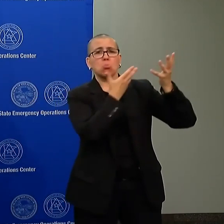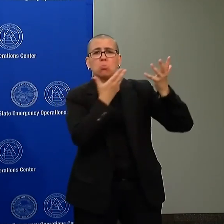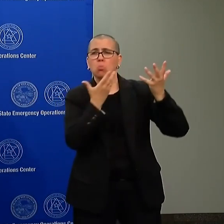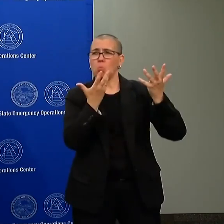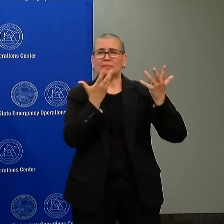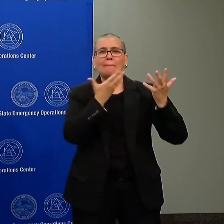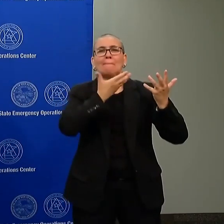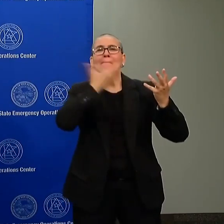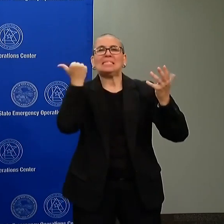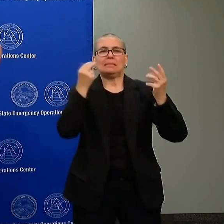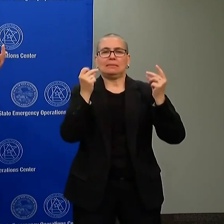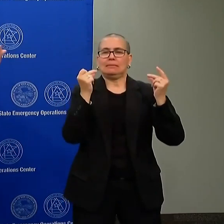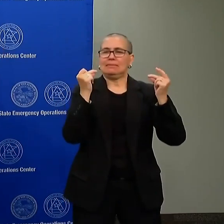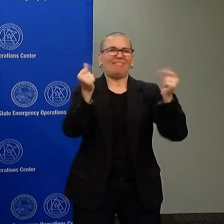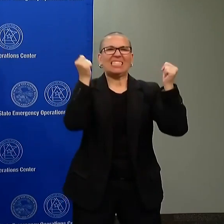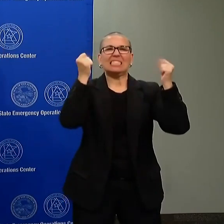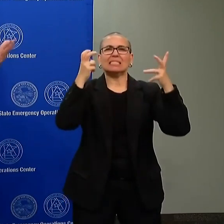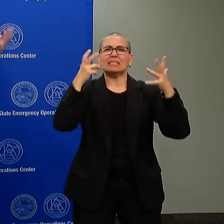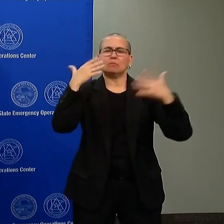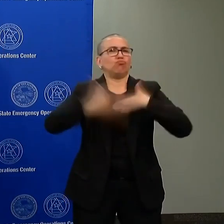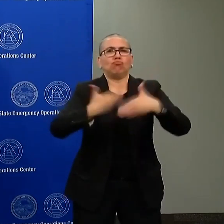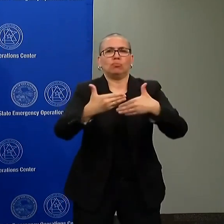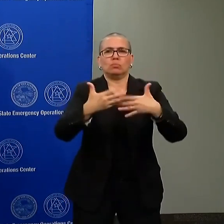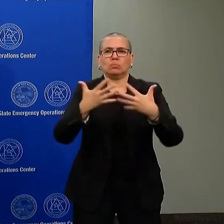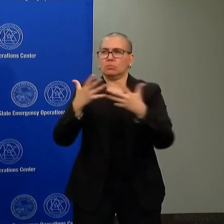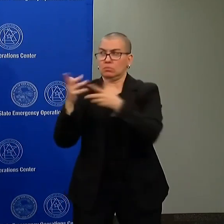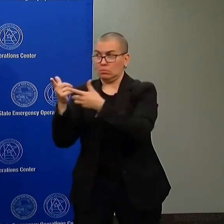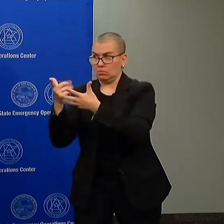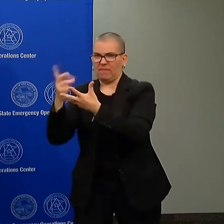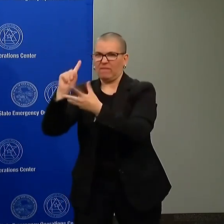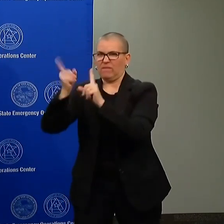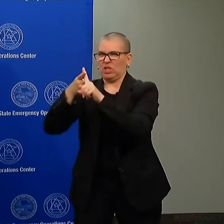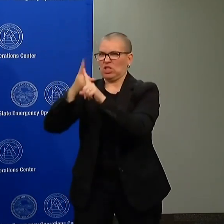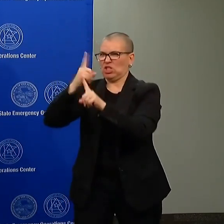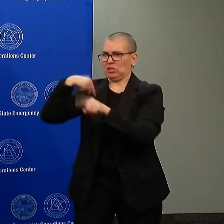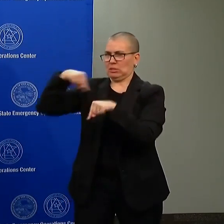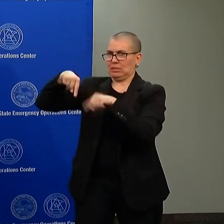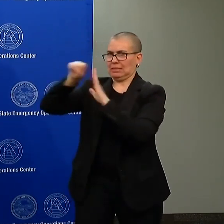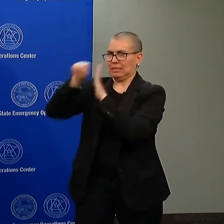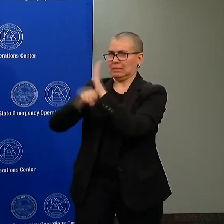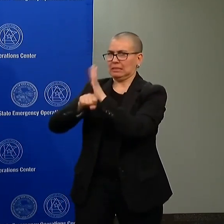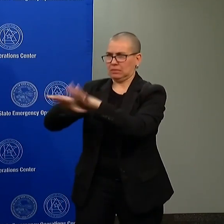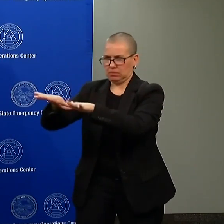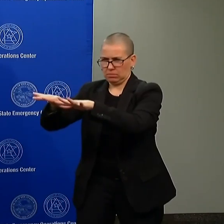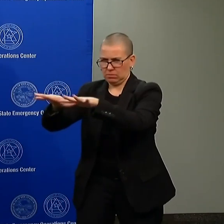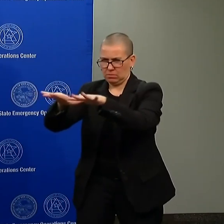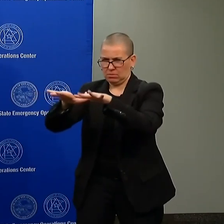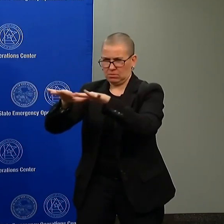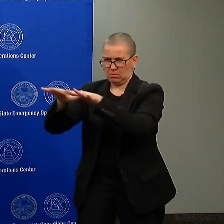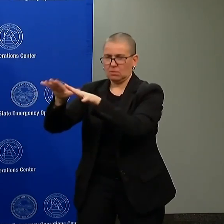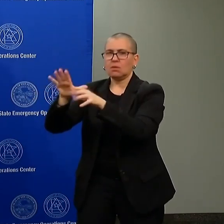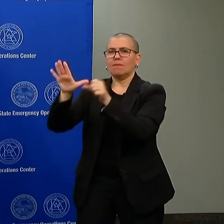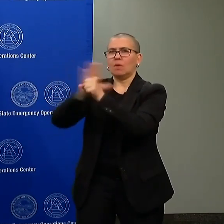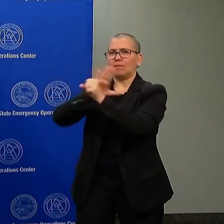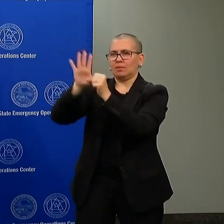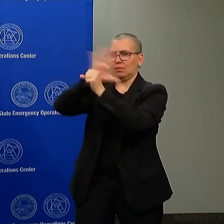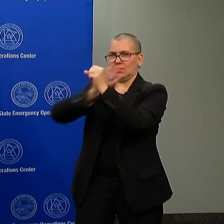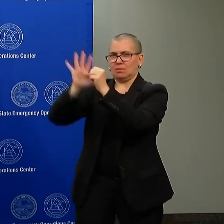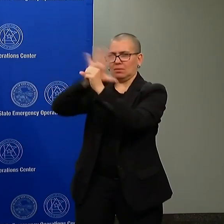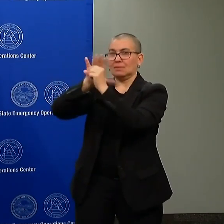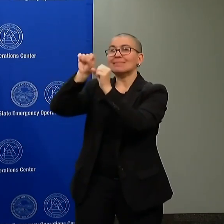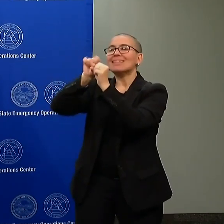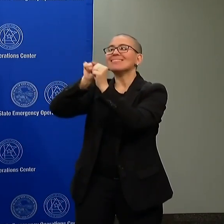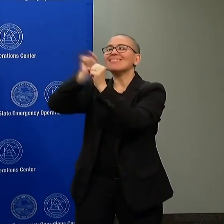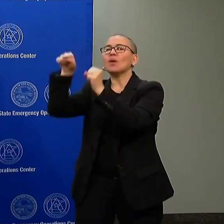and much easier to do, is to rely on our state partners around us to provide that. Federal troops, again, not from the community.